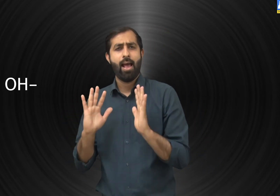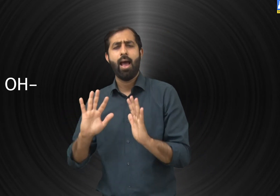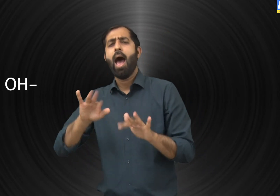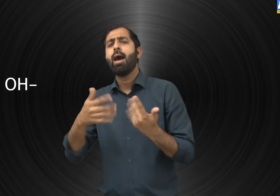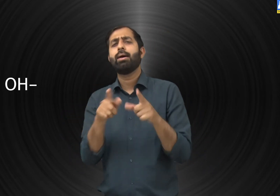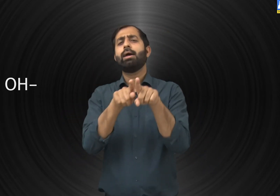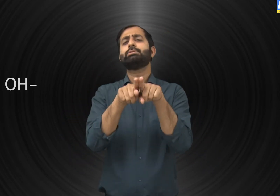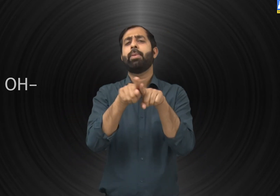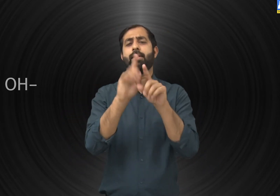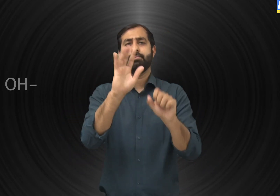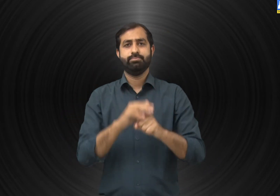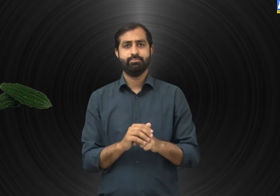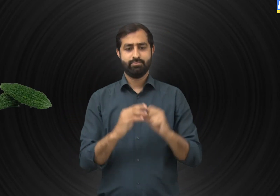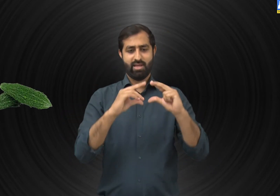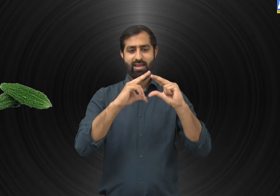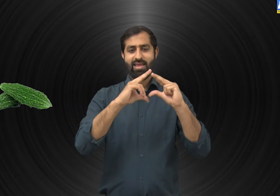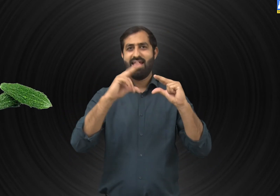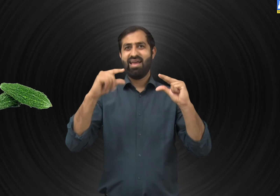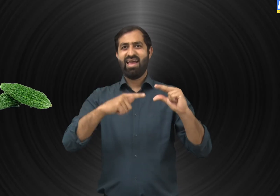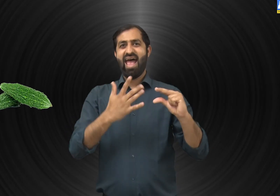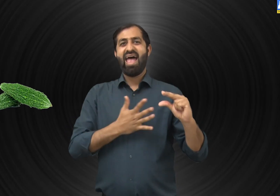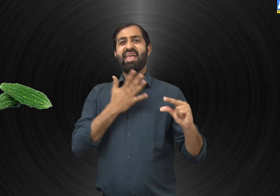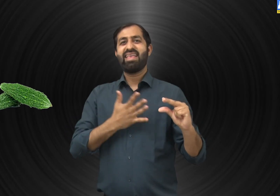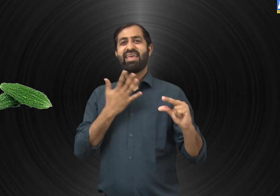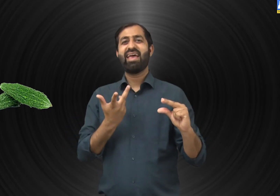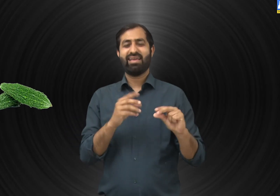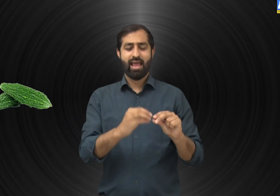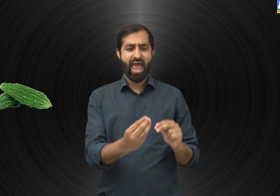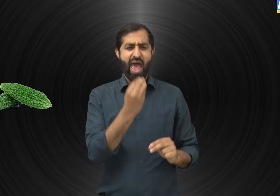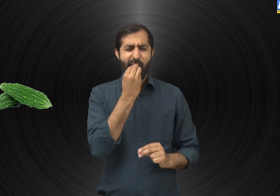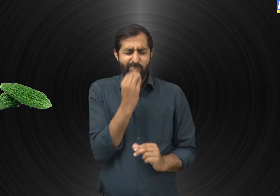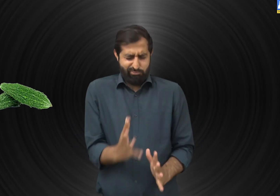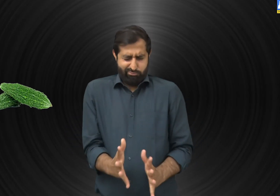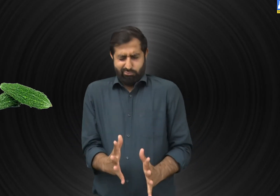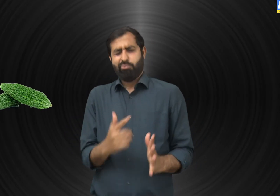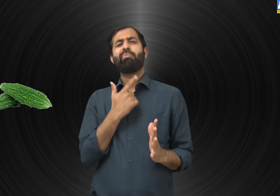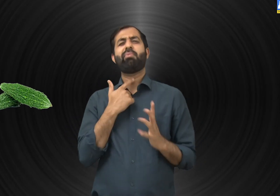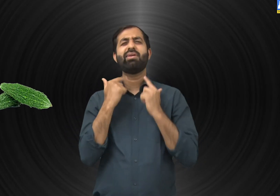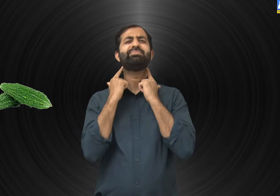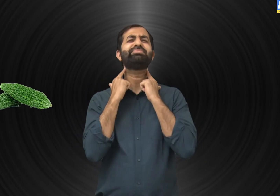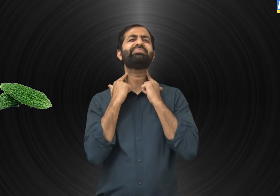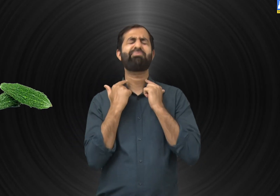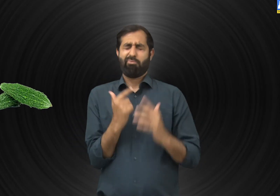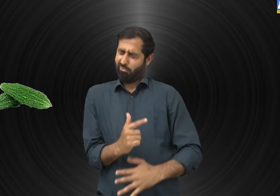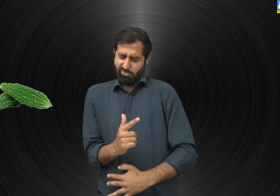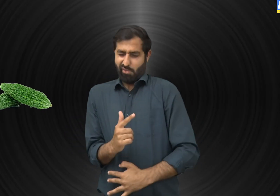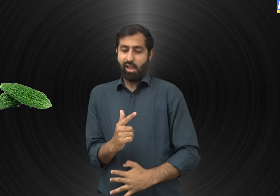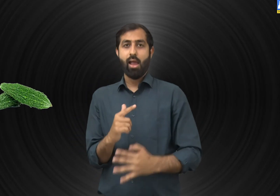a strong smell. For example, bitter god. It is a vegetable which is bitter